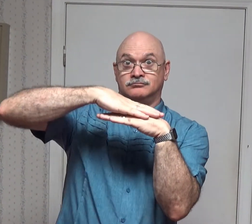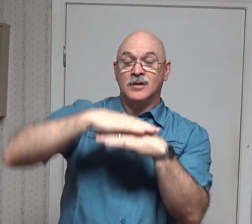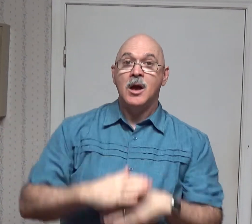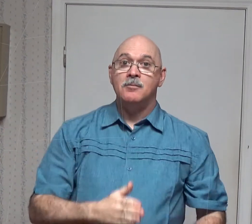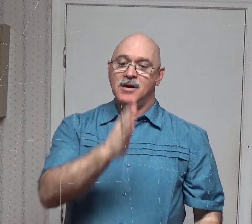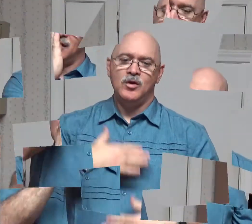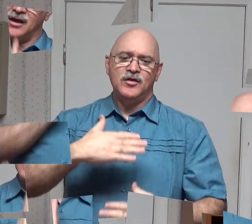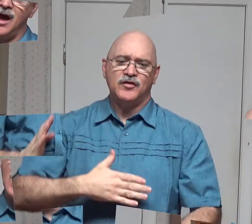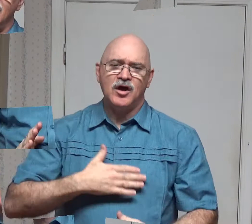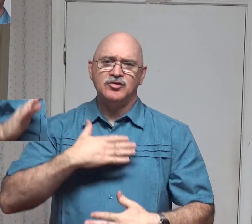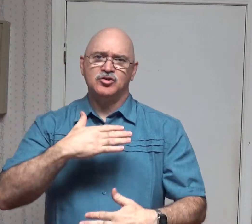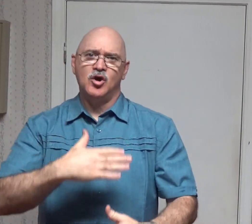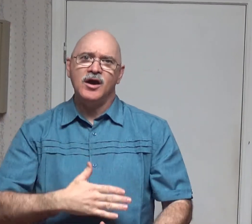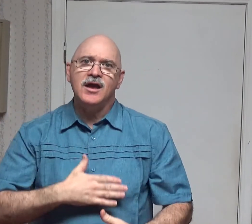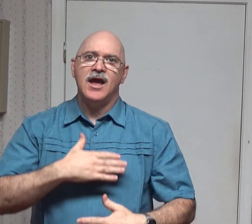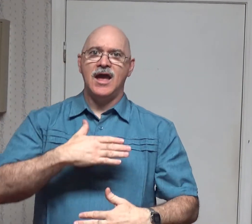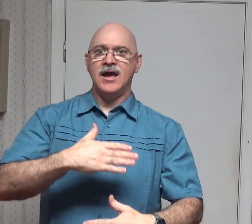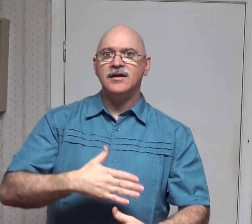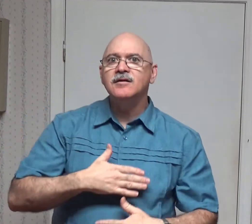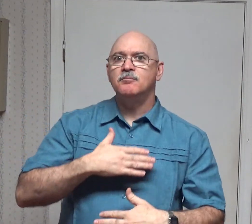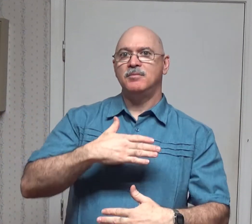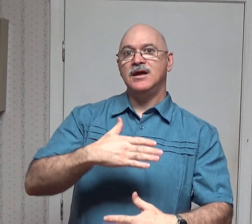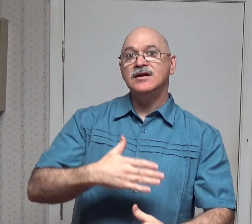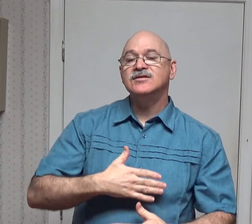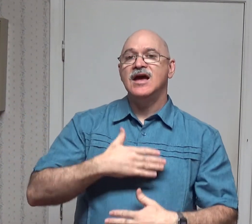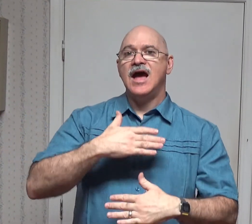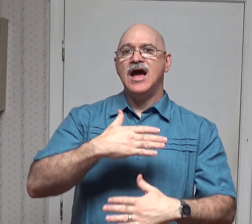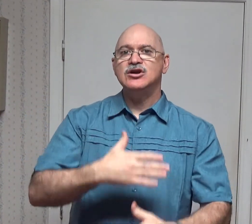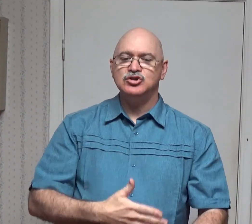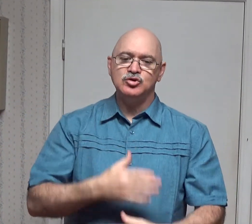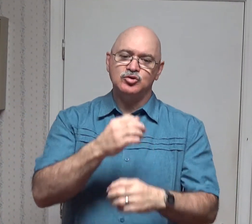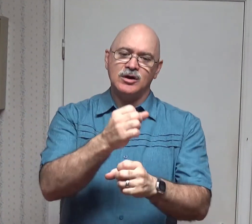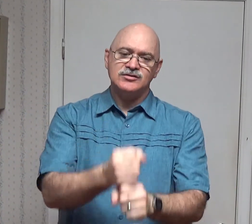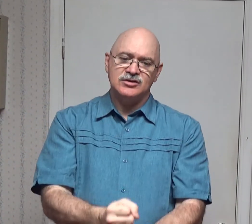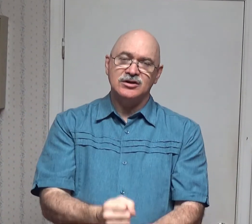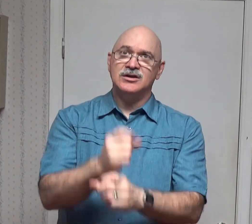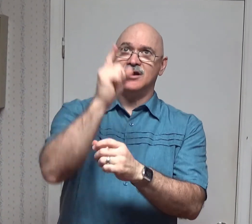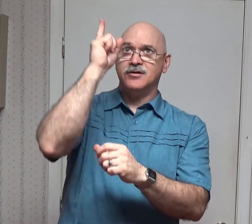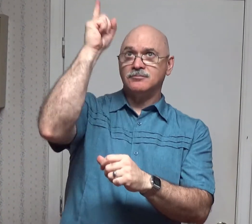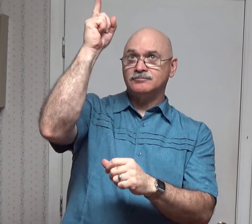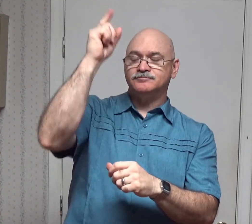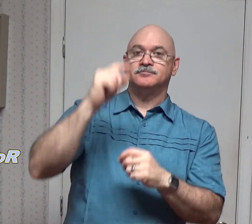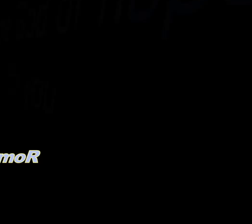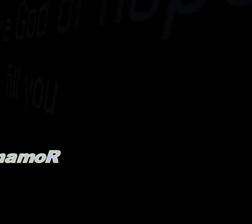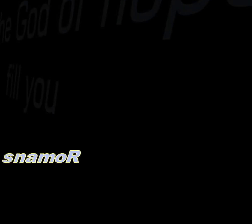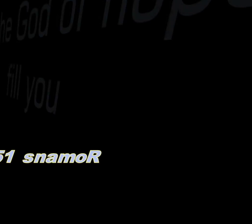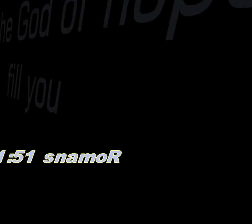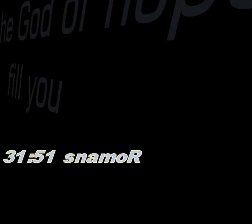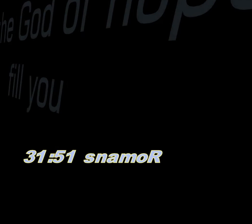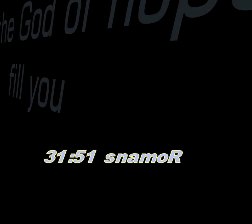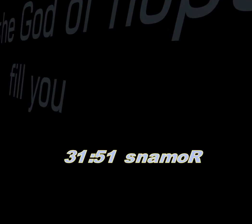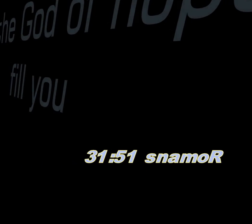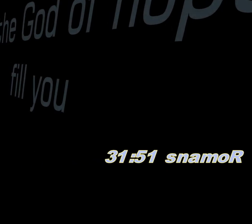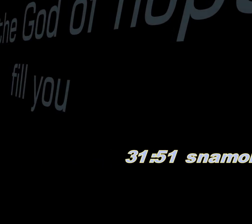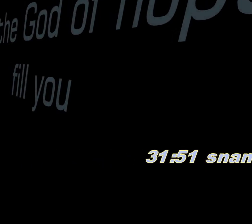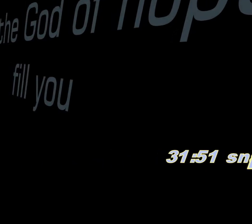With all joy and peace as you trust in Him May the God of Hope